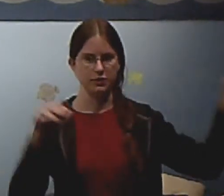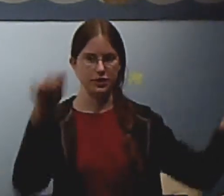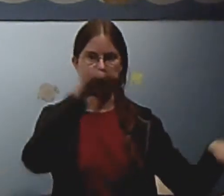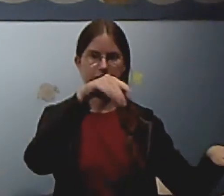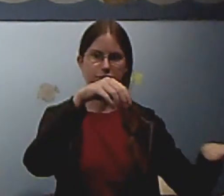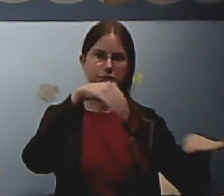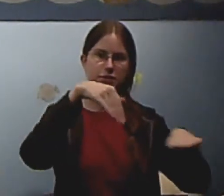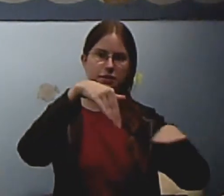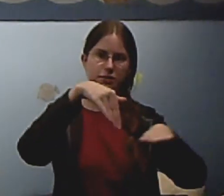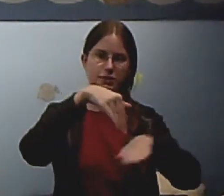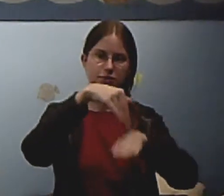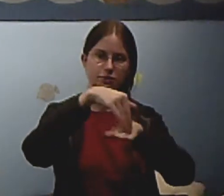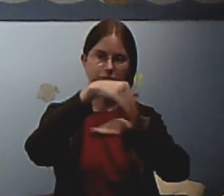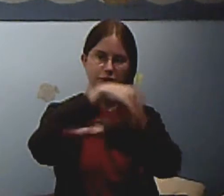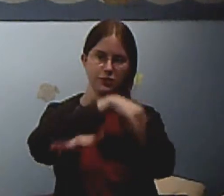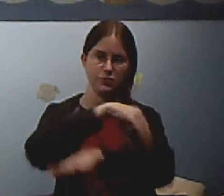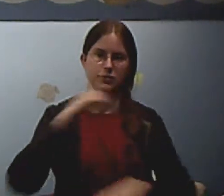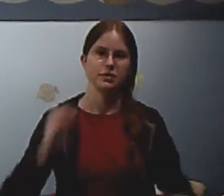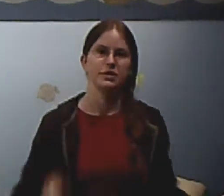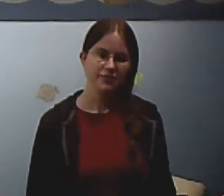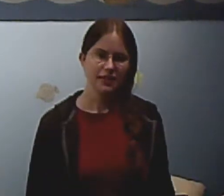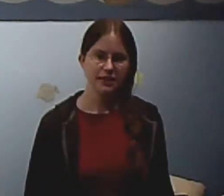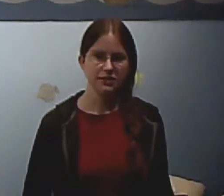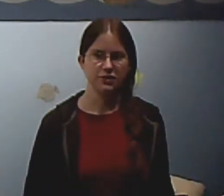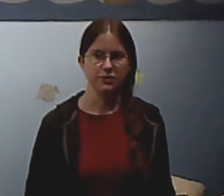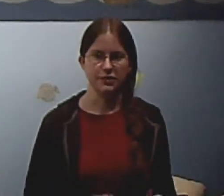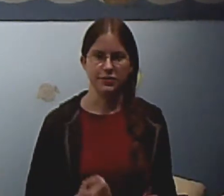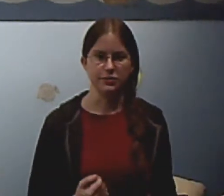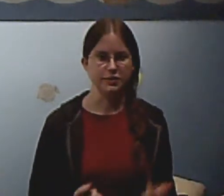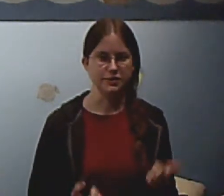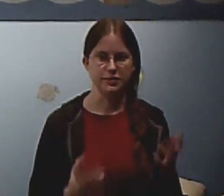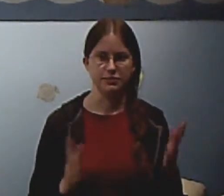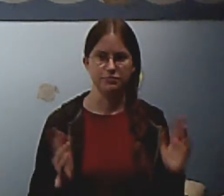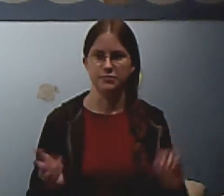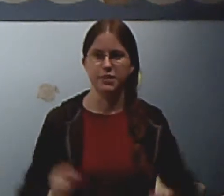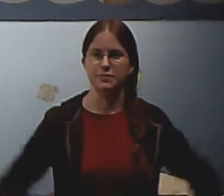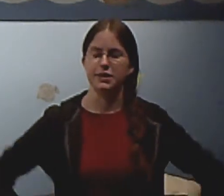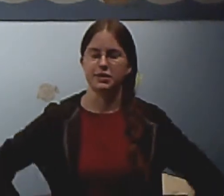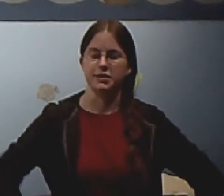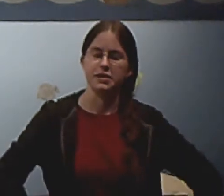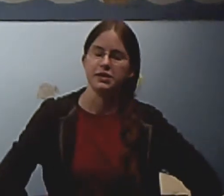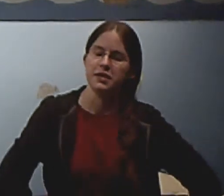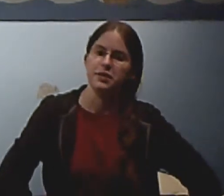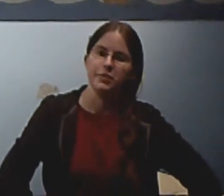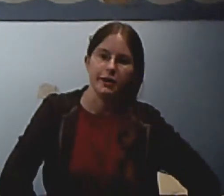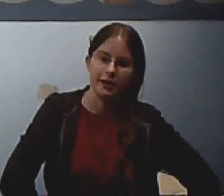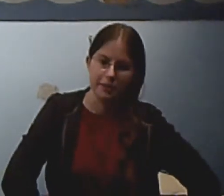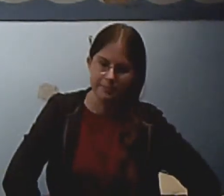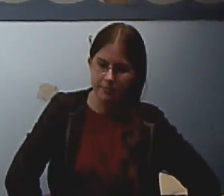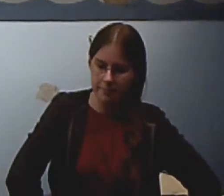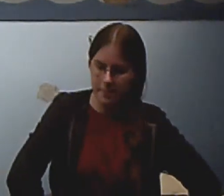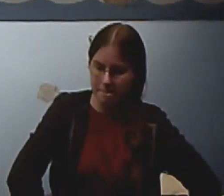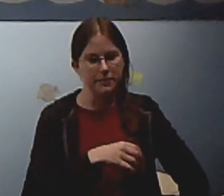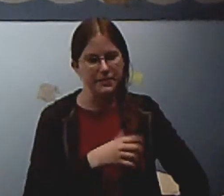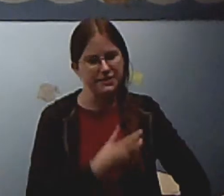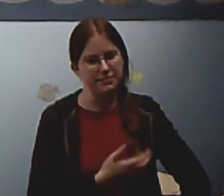I guess that would be the other way to the video. So, that was embarrassing. But, um, but